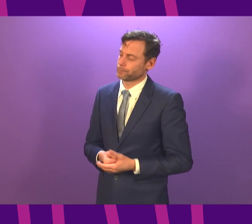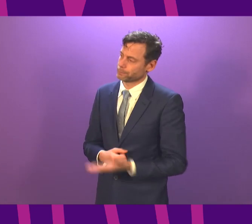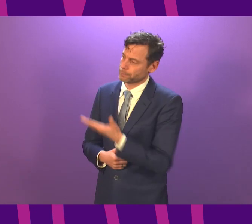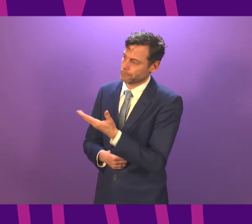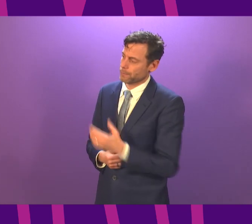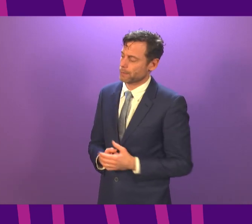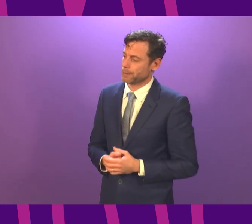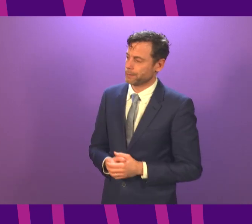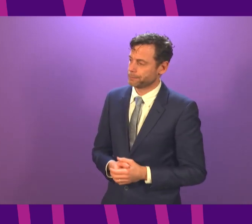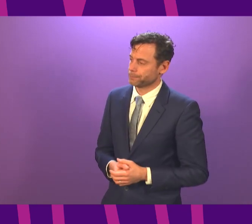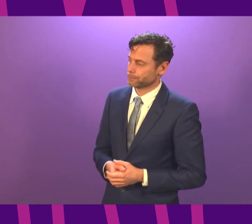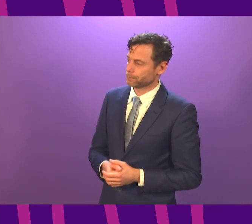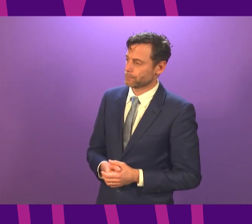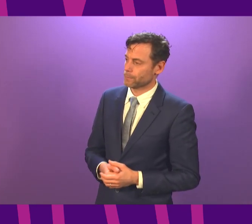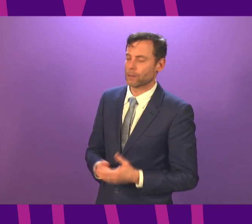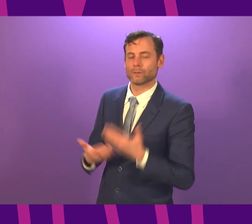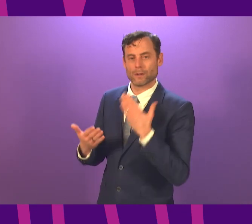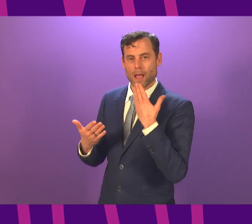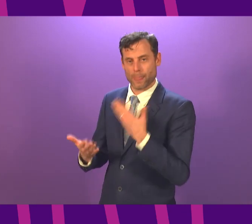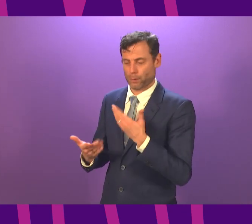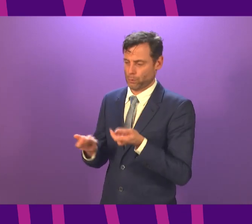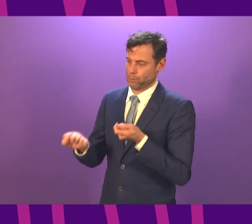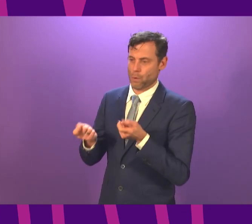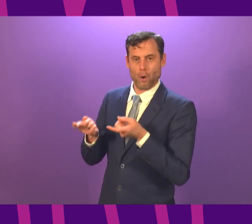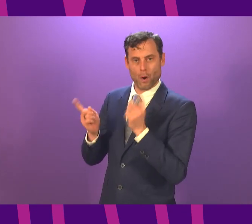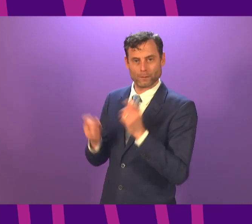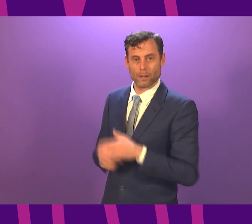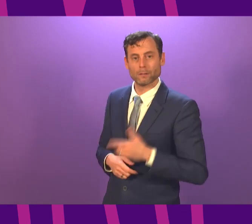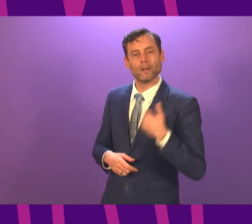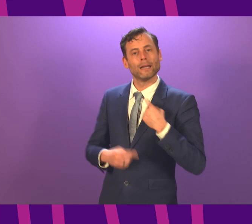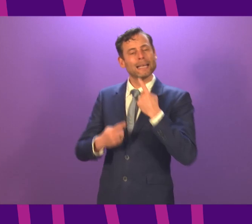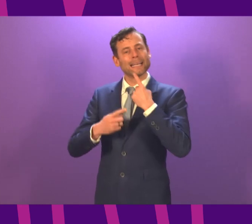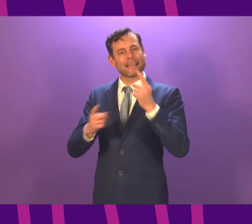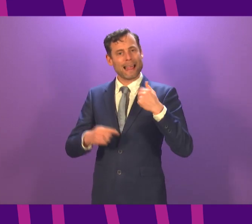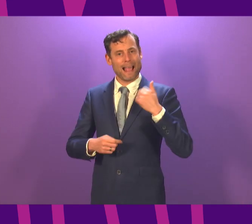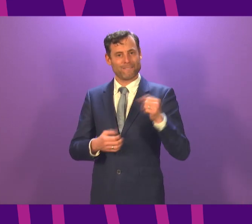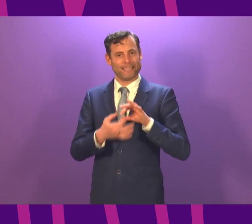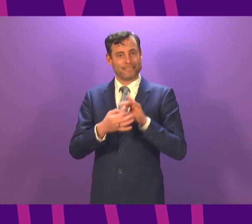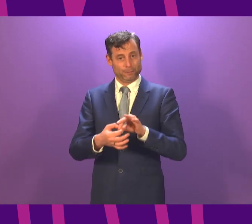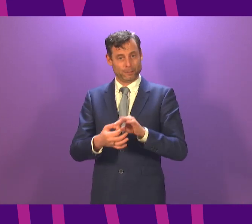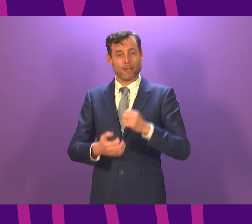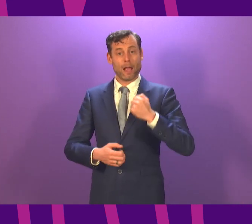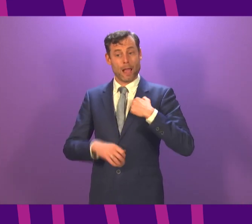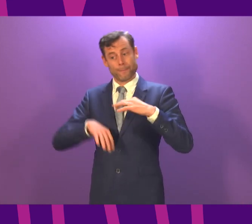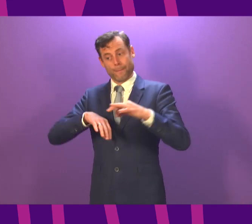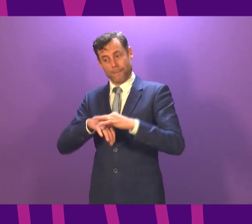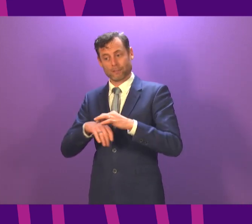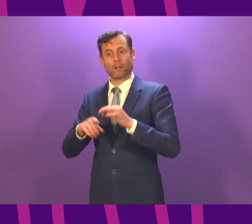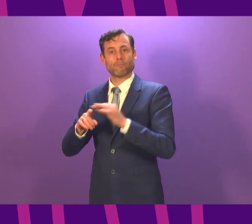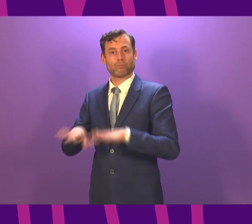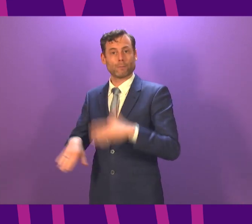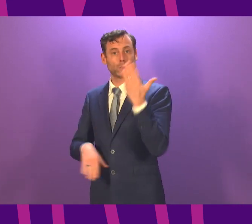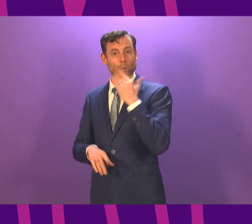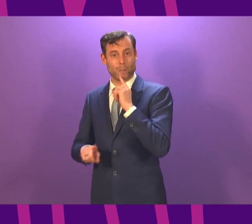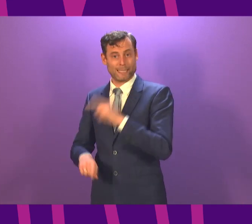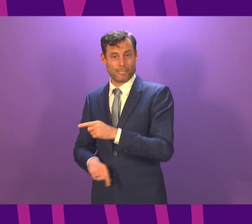Christine Graham. Thank you very much, a presiding officer and can I start by declaring an interest in that I am married to a primary school teacher. It is welcome news that the government